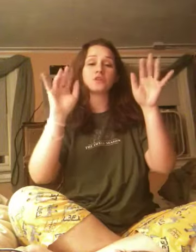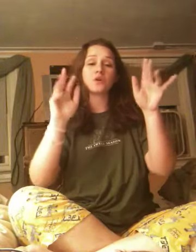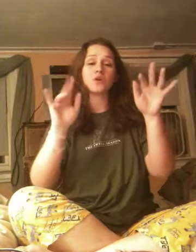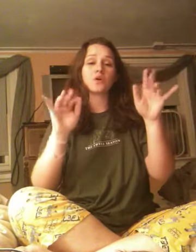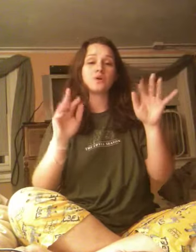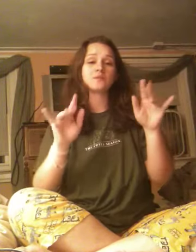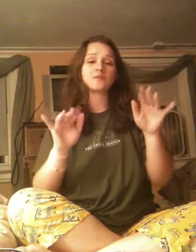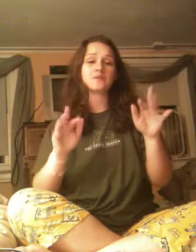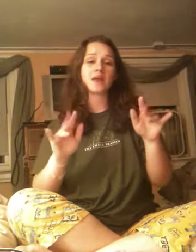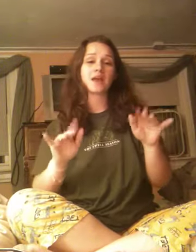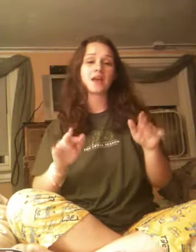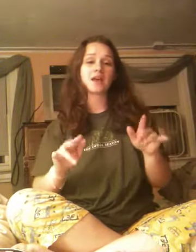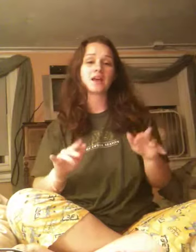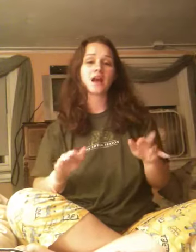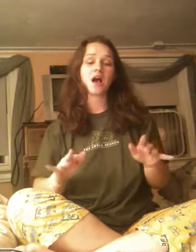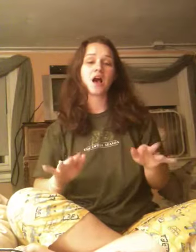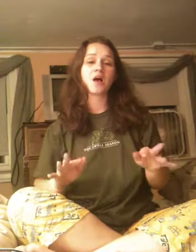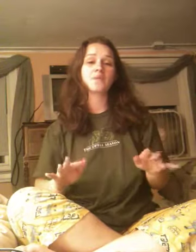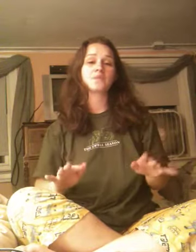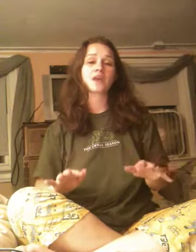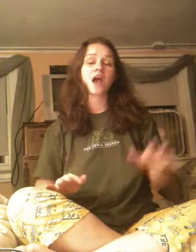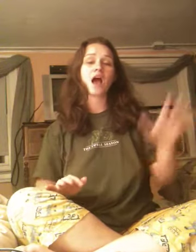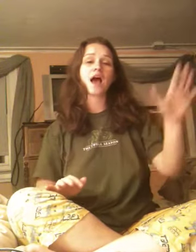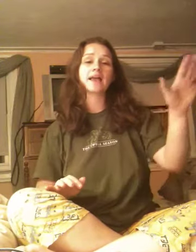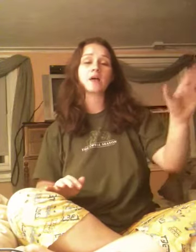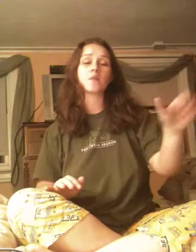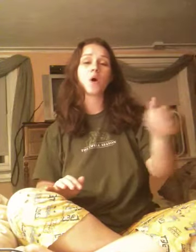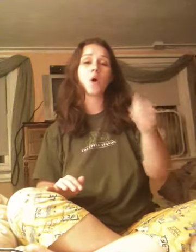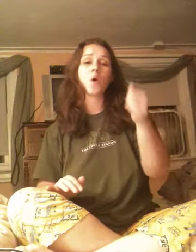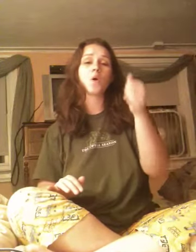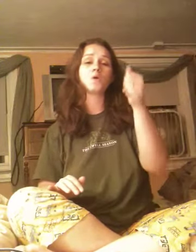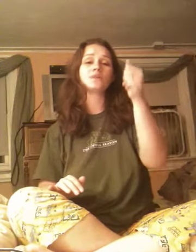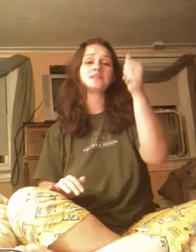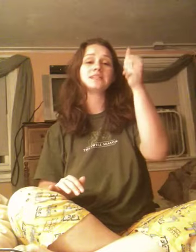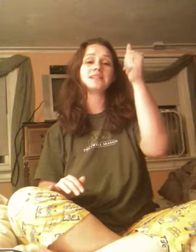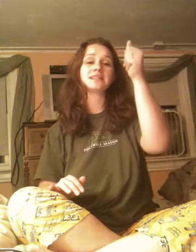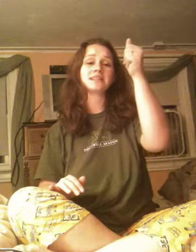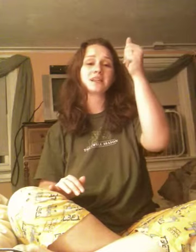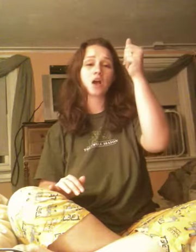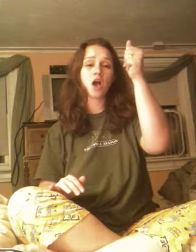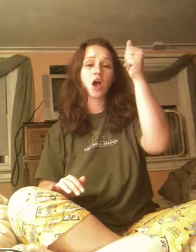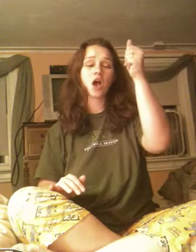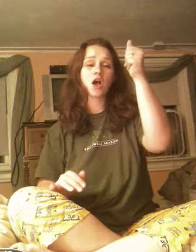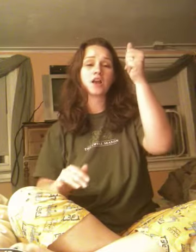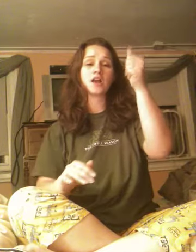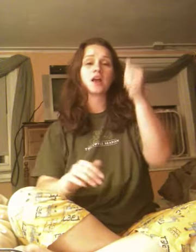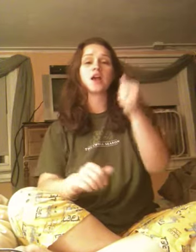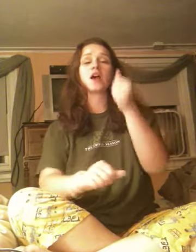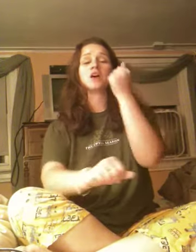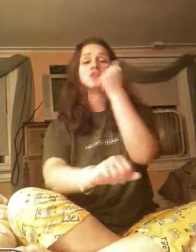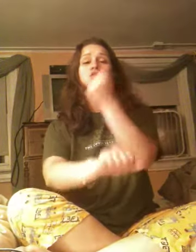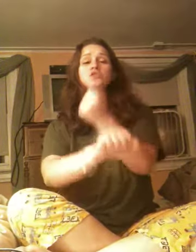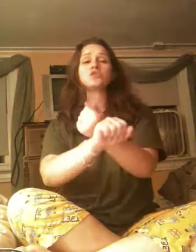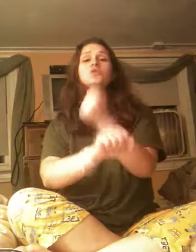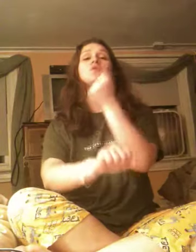storms may come, I am holding on, to